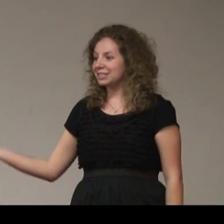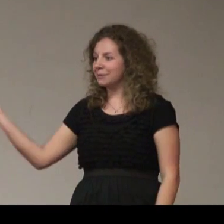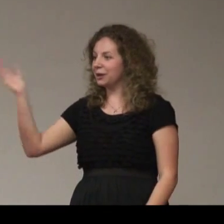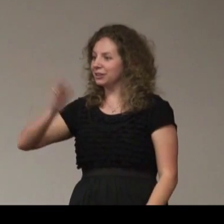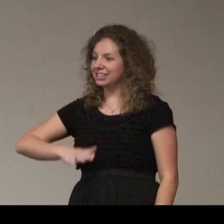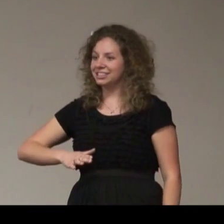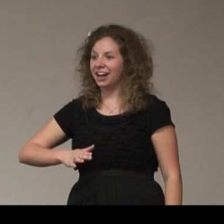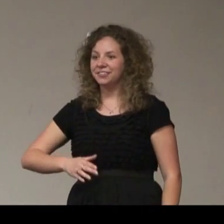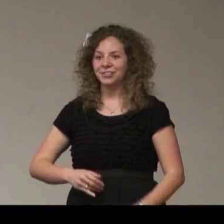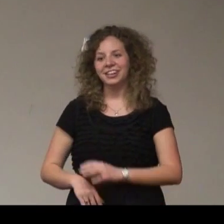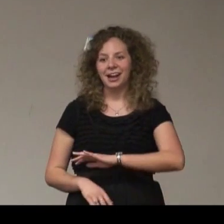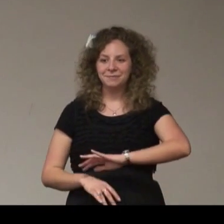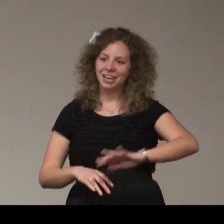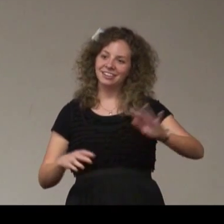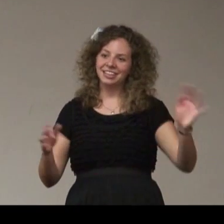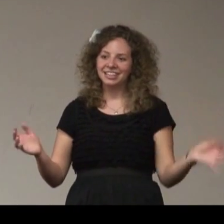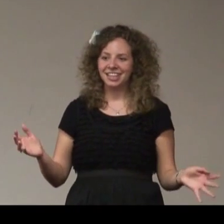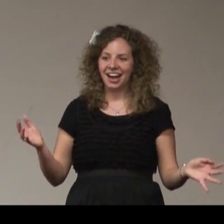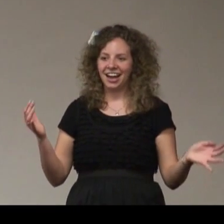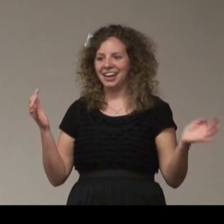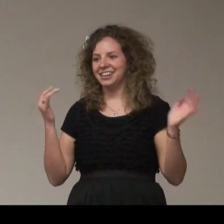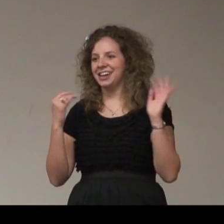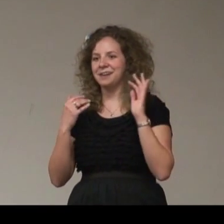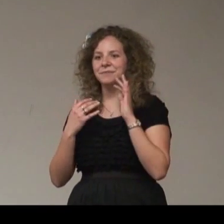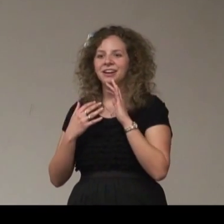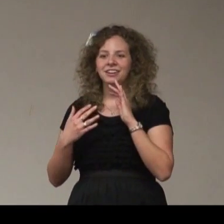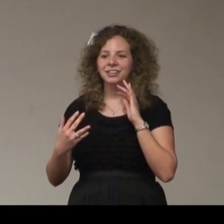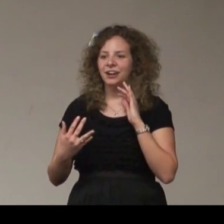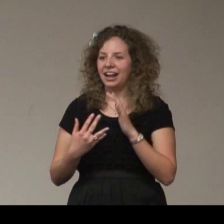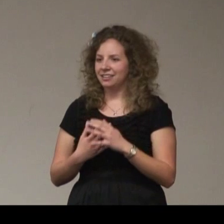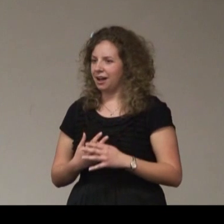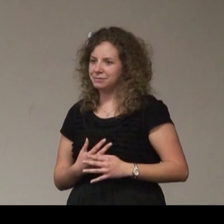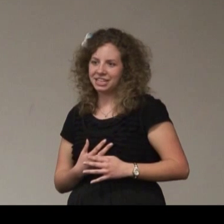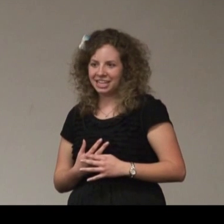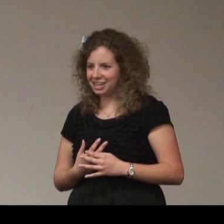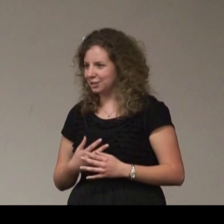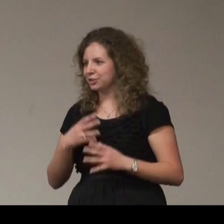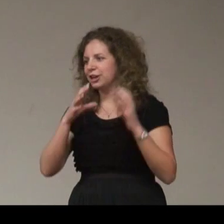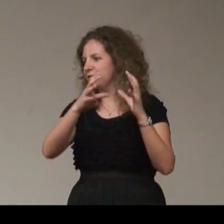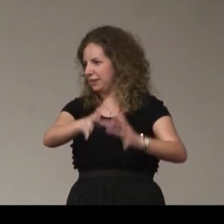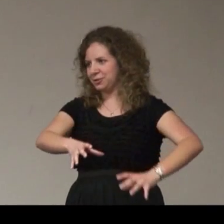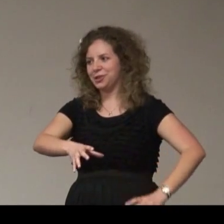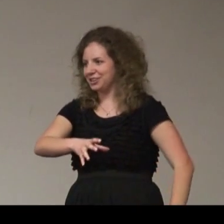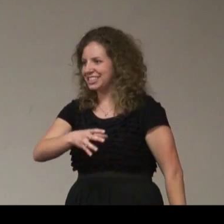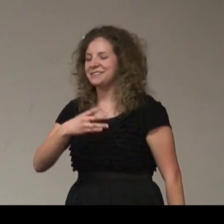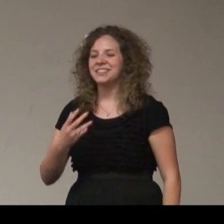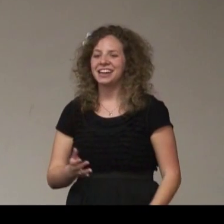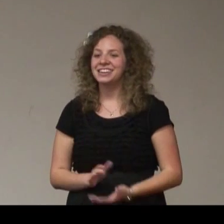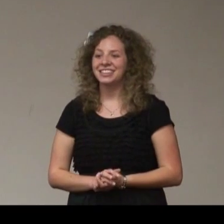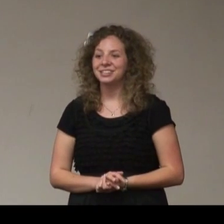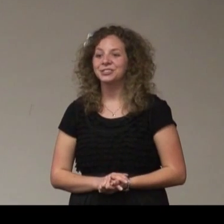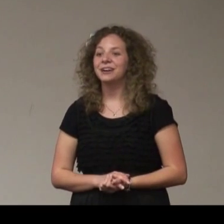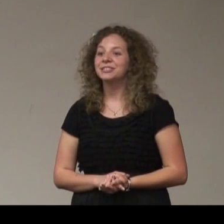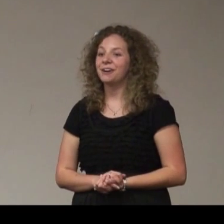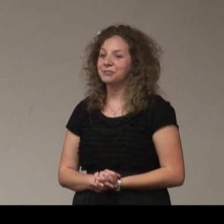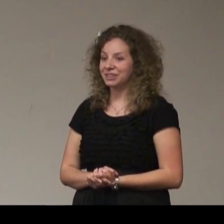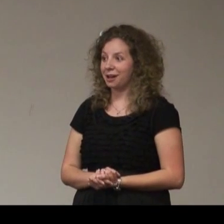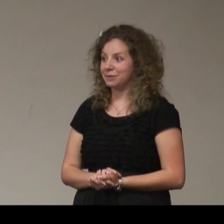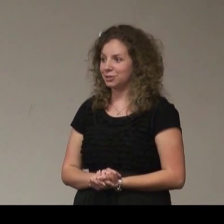back to my early stuff, then I'm telling the kids hi, and I'm, you know, dedicating their favorite song to them that can be. So that was how I really got my